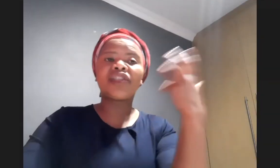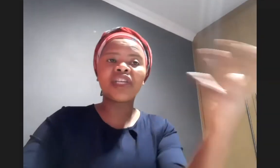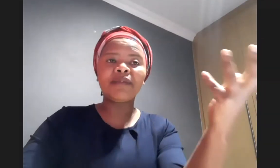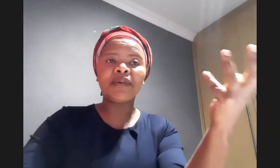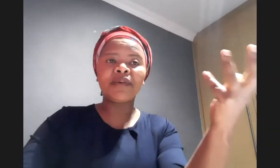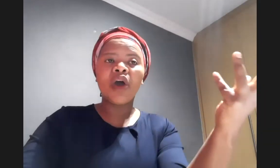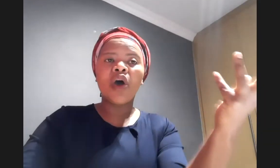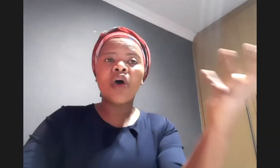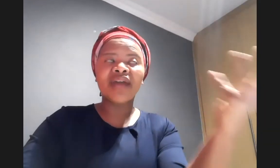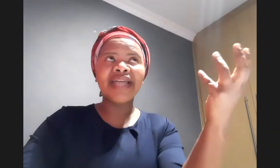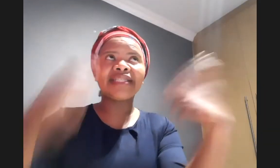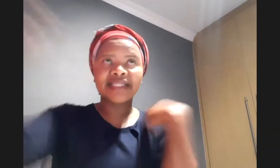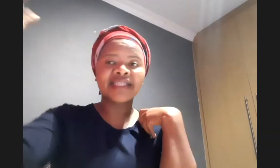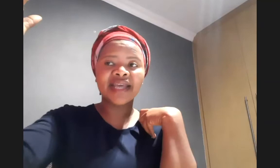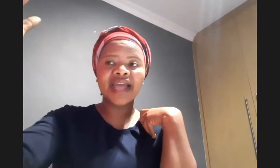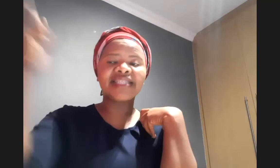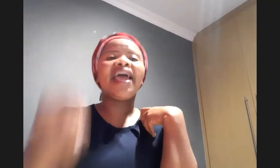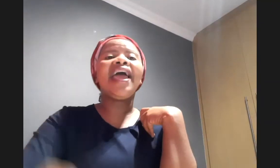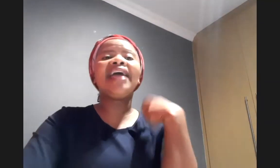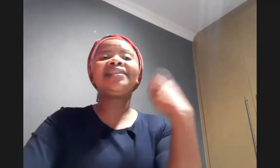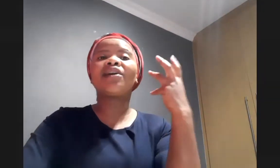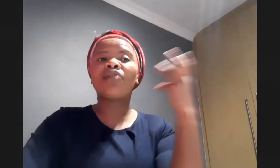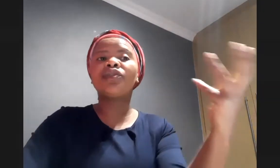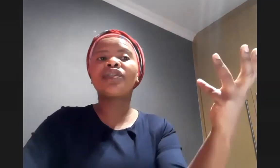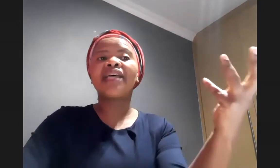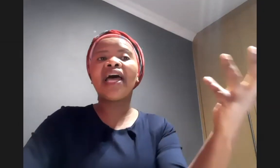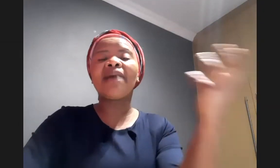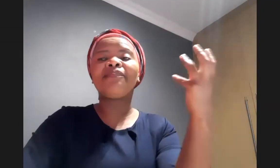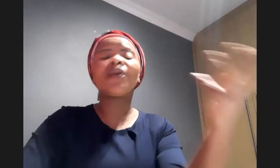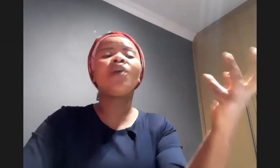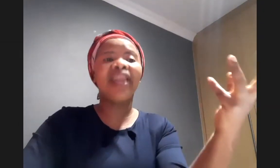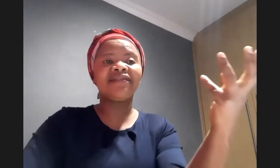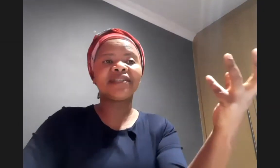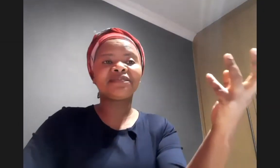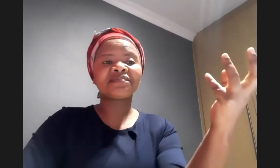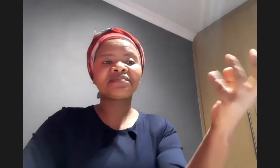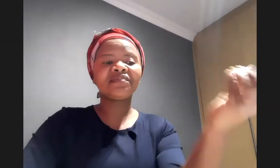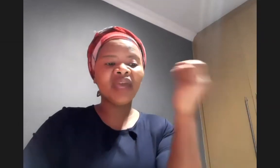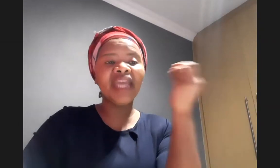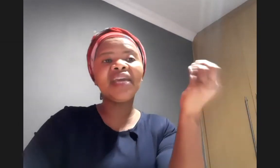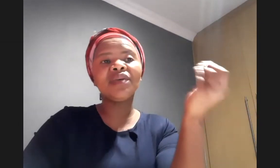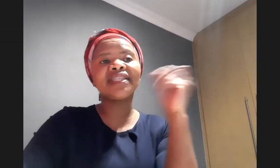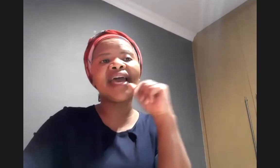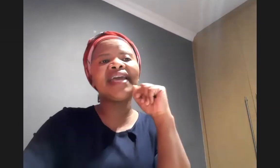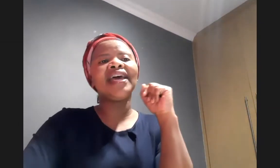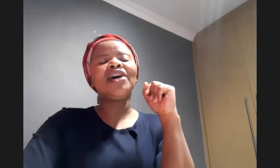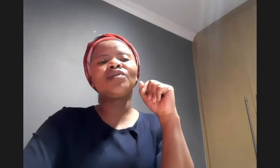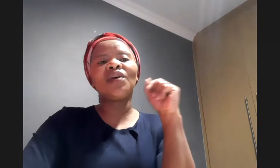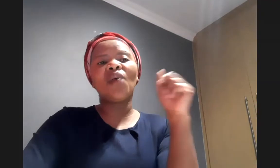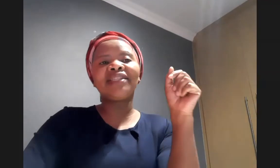sheep on the right this is the right and the goats on the left and he will say to the ones